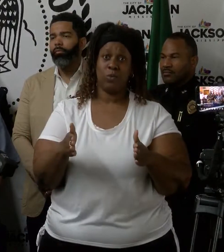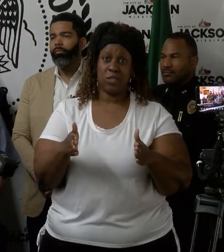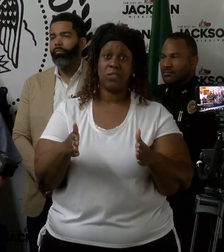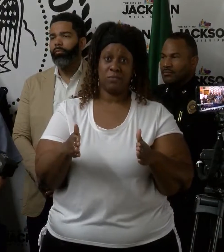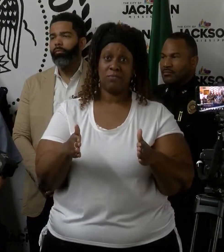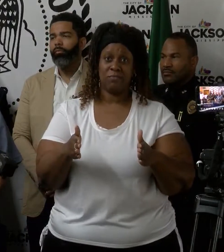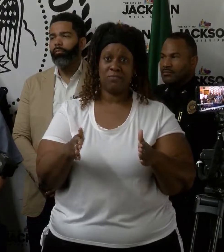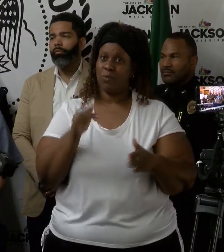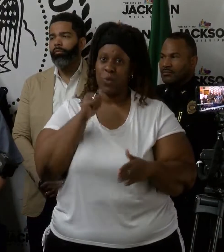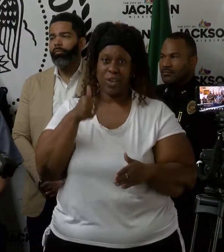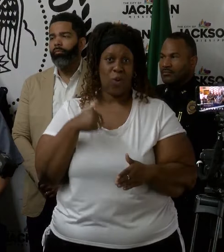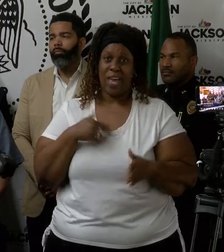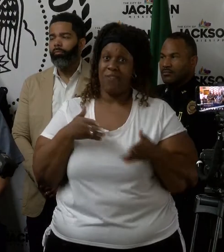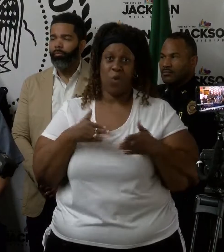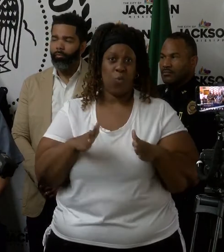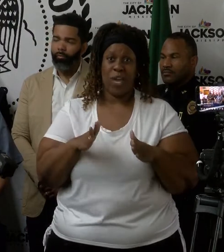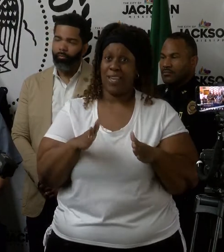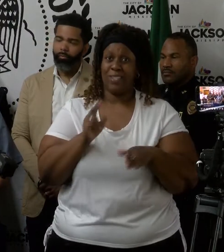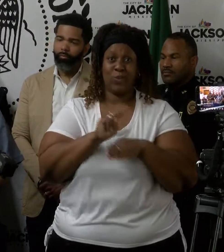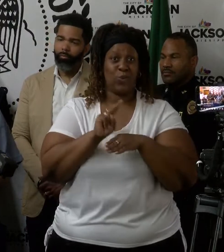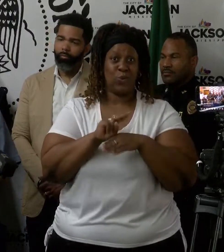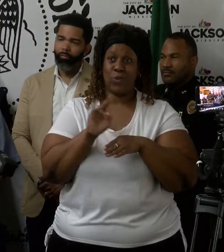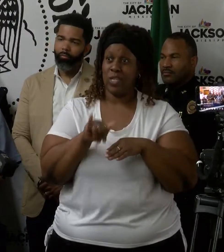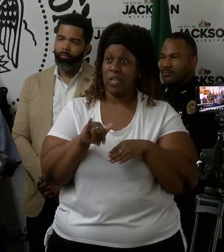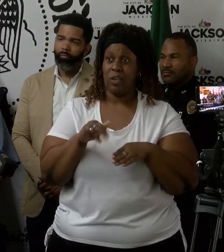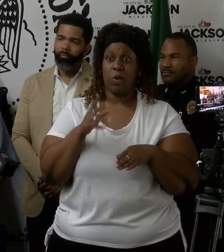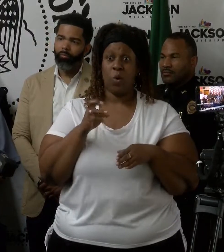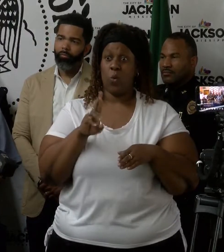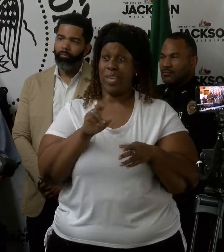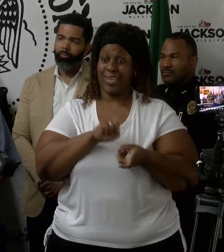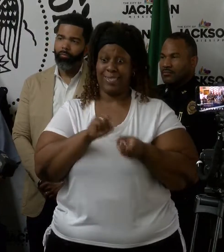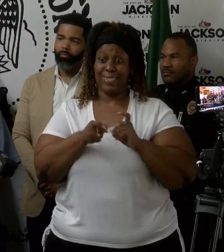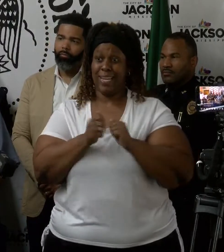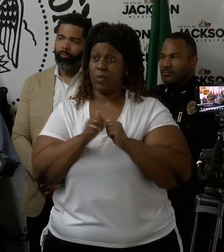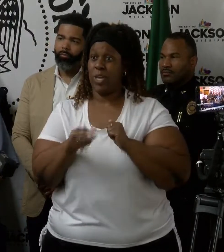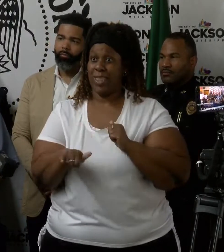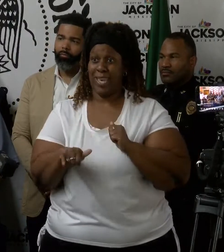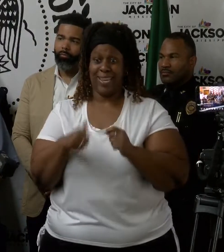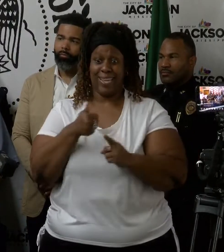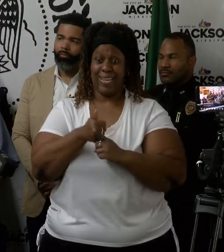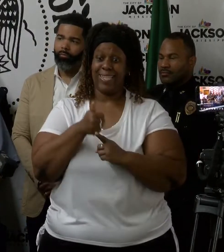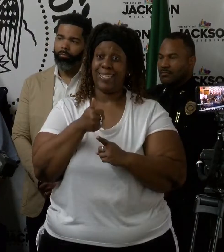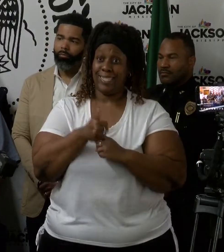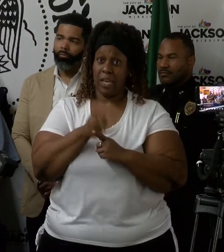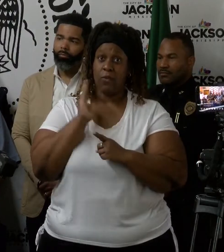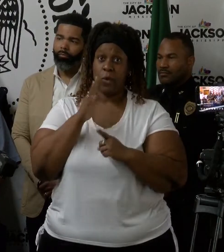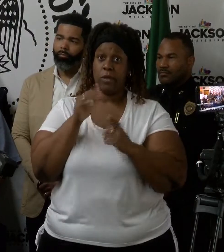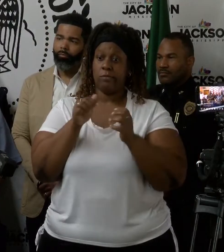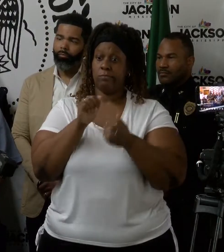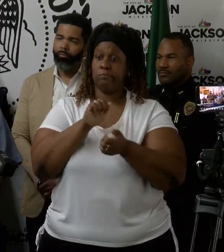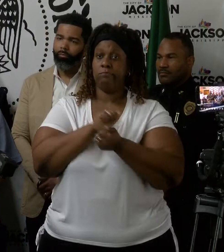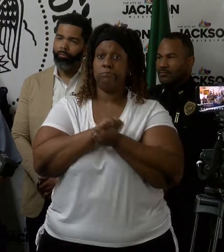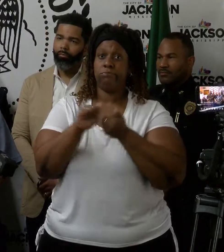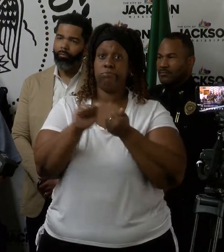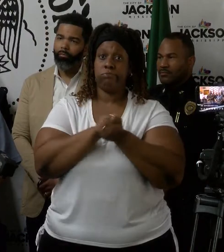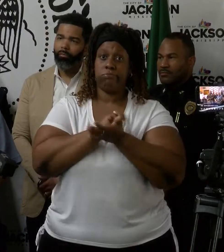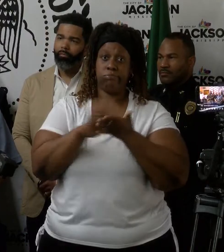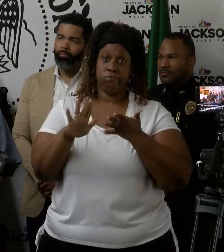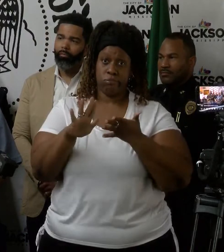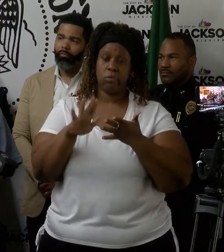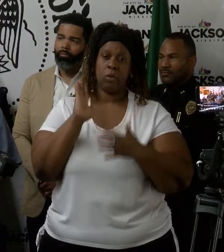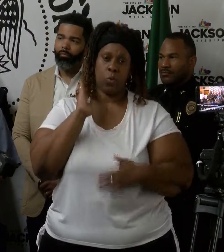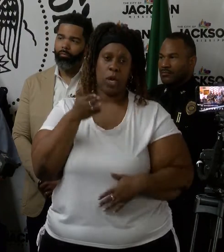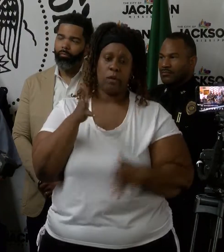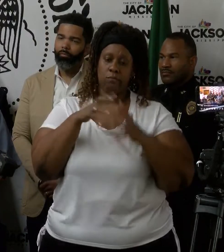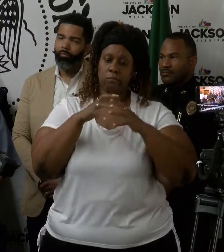popular belief, we don't have a way to activate that with a switch or with dynamite or anything like that. It self erodes, and then you're suddenly putting